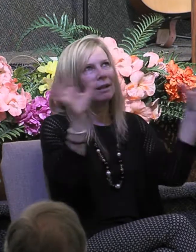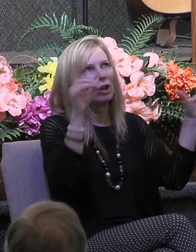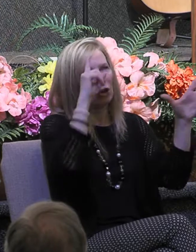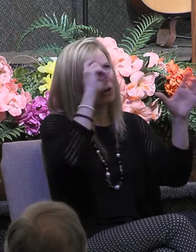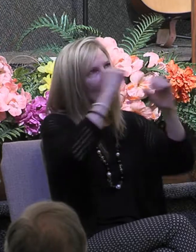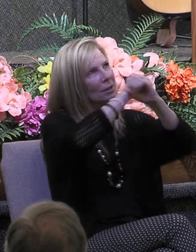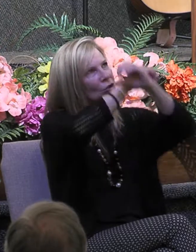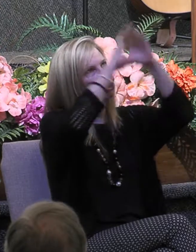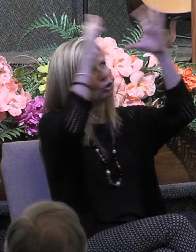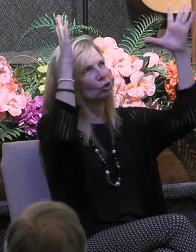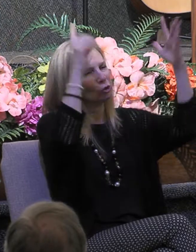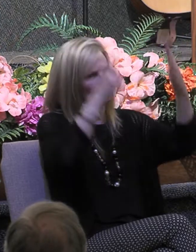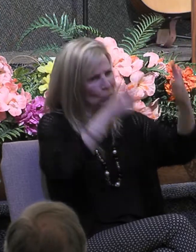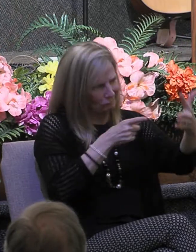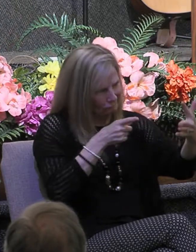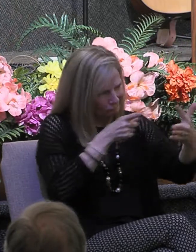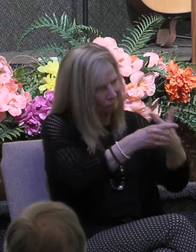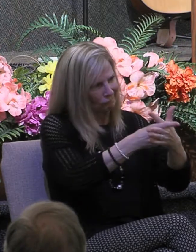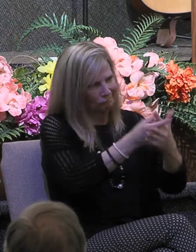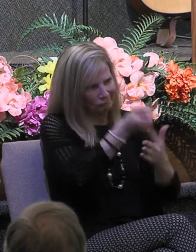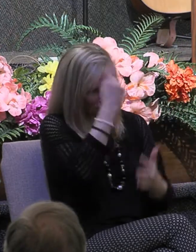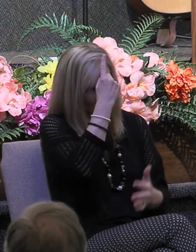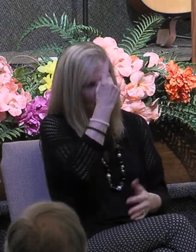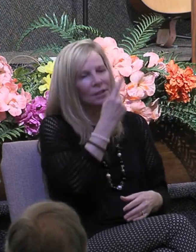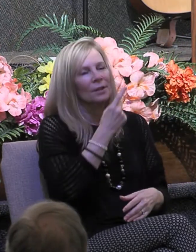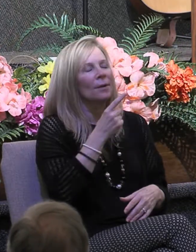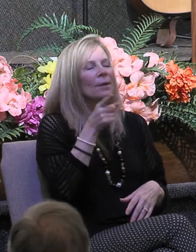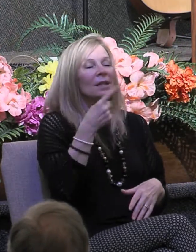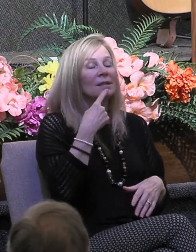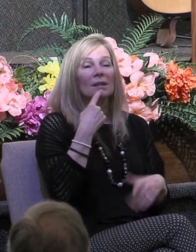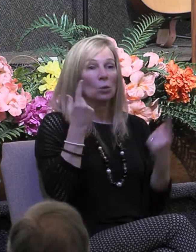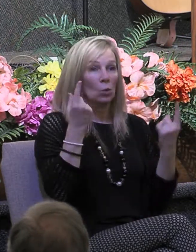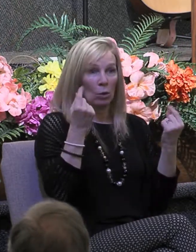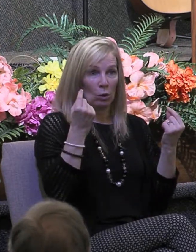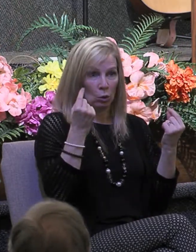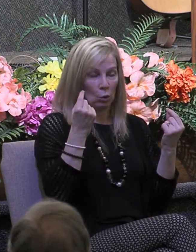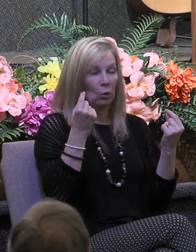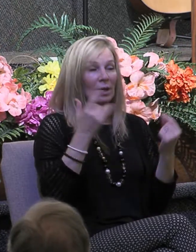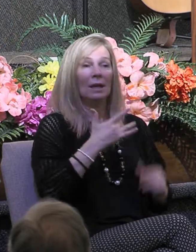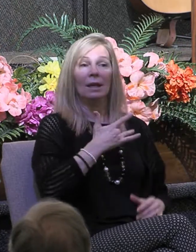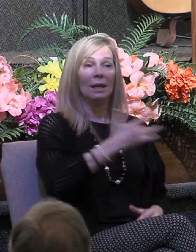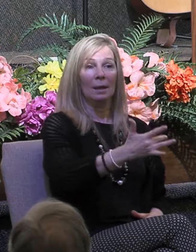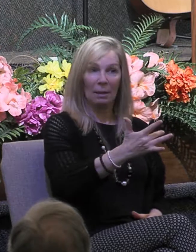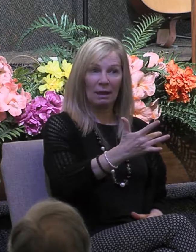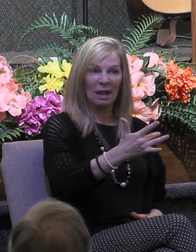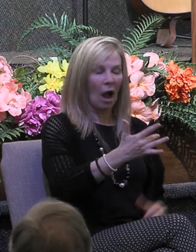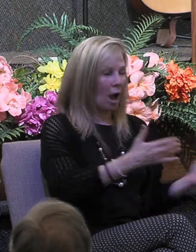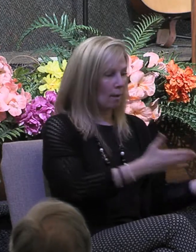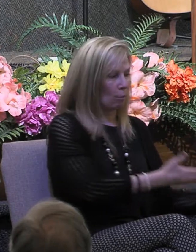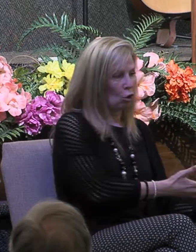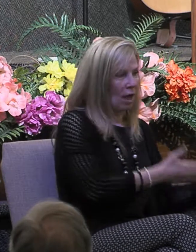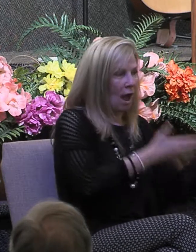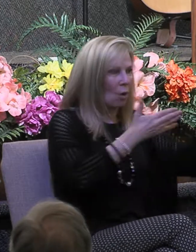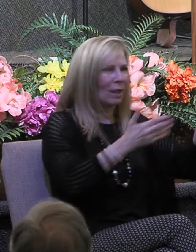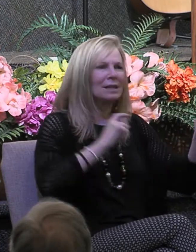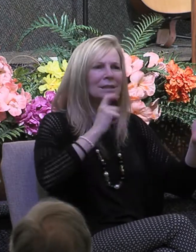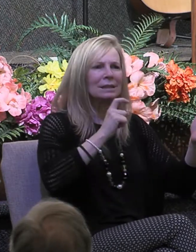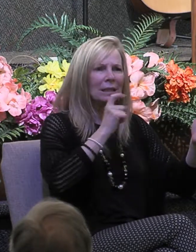here's what he writes he said I pull out from behind the pulpit a steel pot and a hammer and